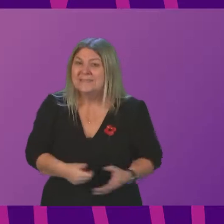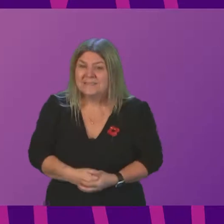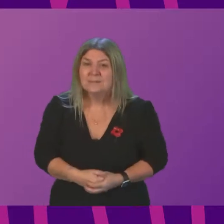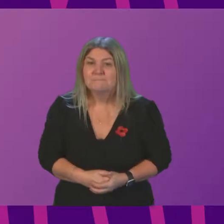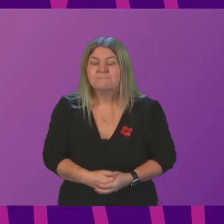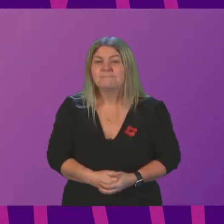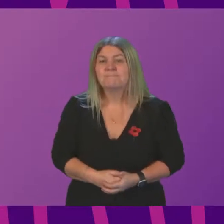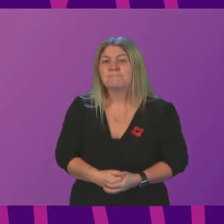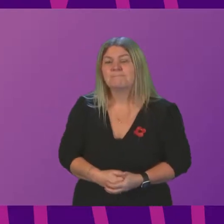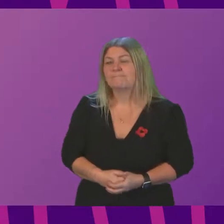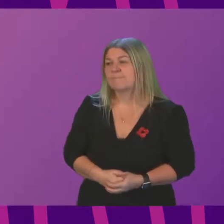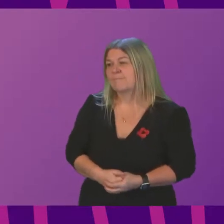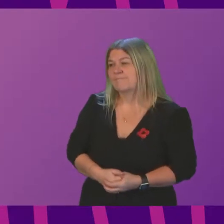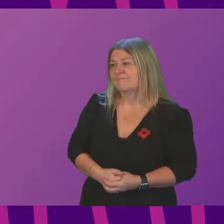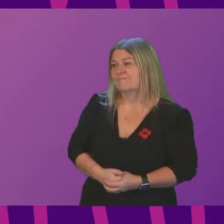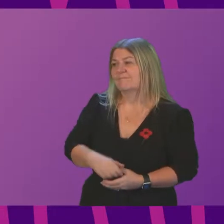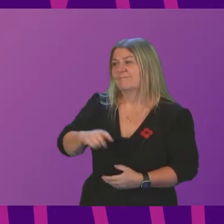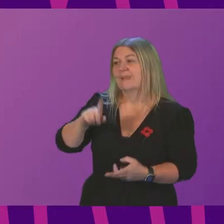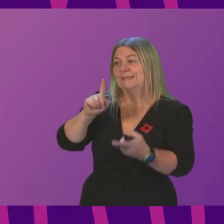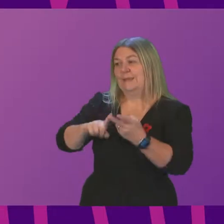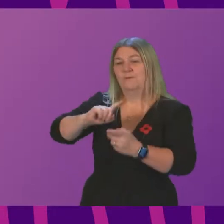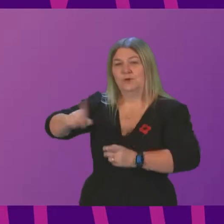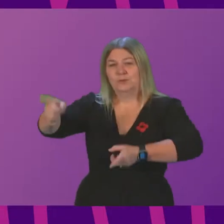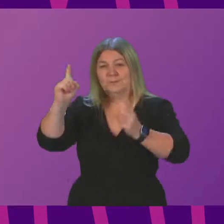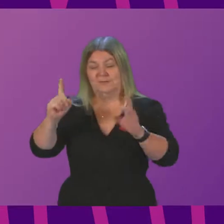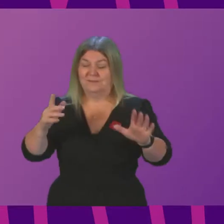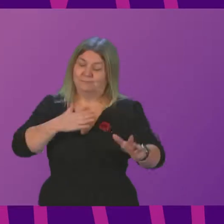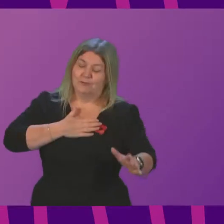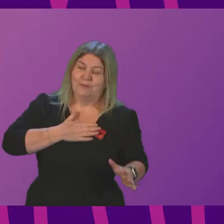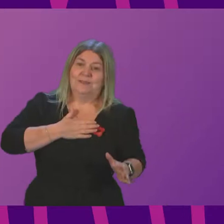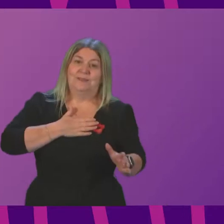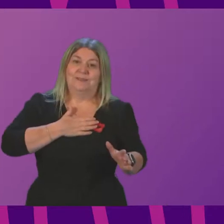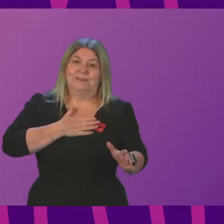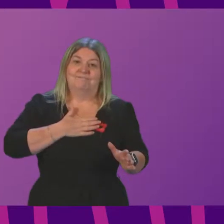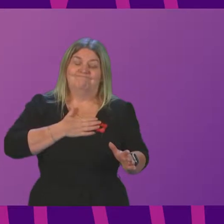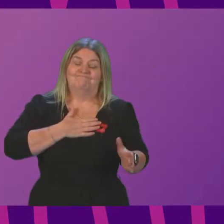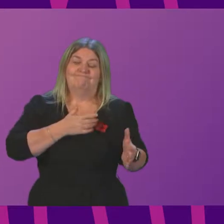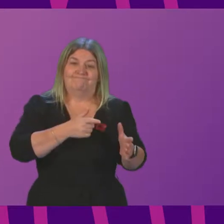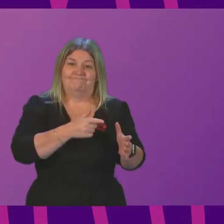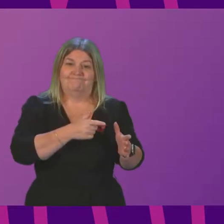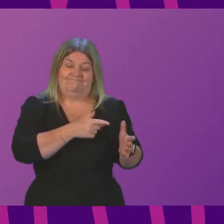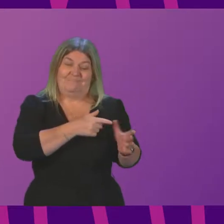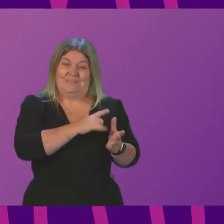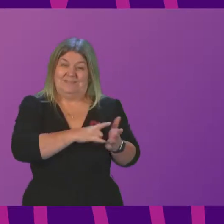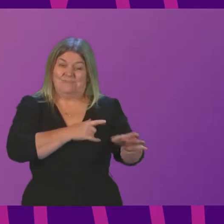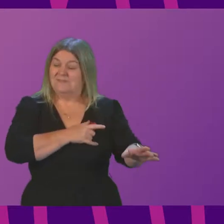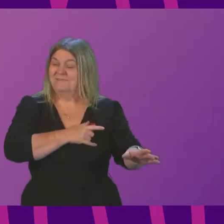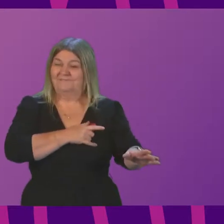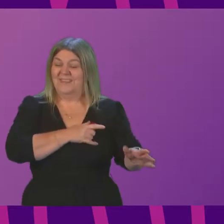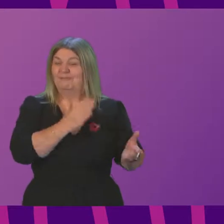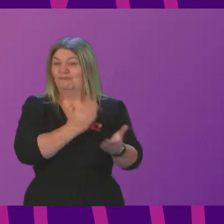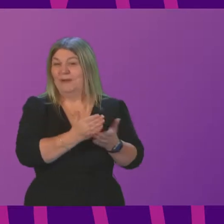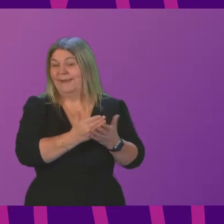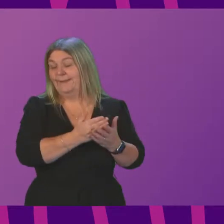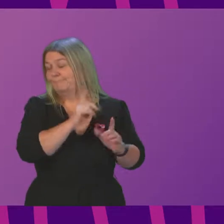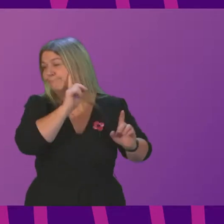I'm afraid Mr Sarwar is absolutely in denial about the impact of Covid on our national health service. That